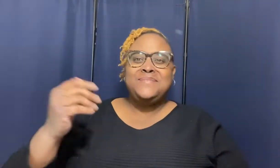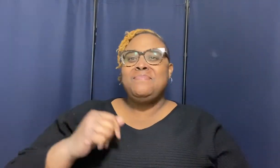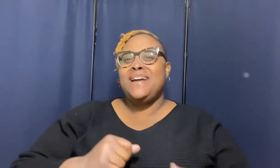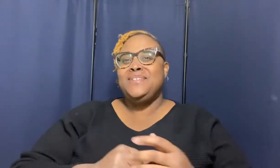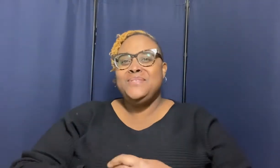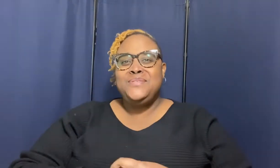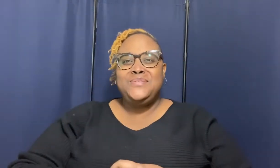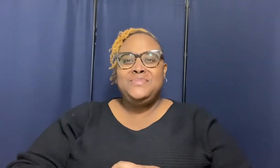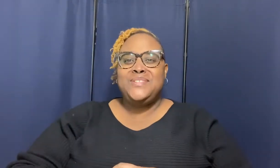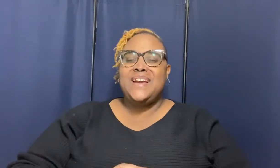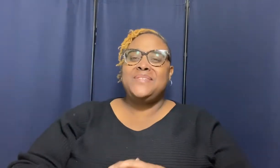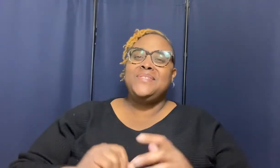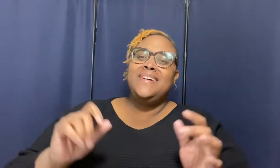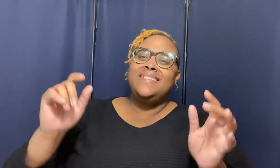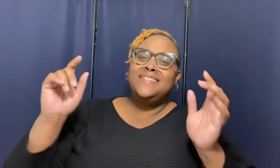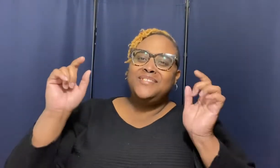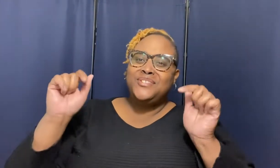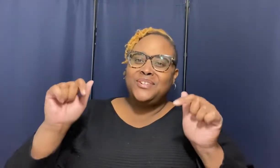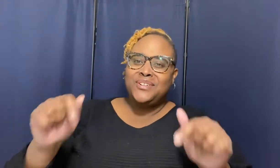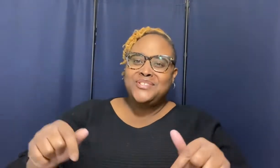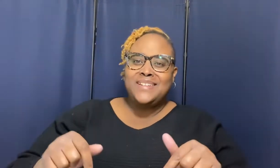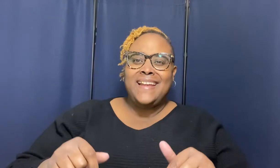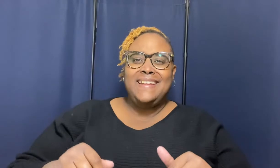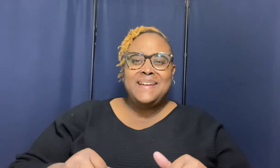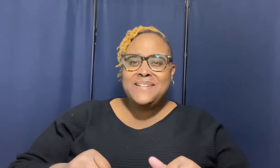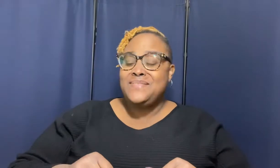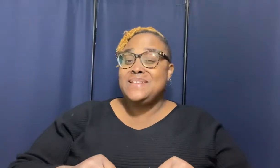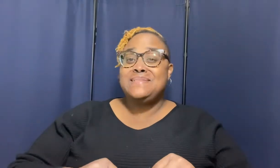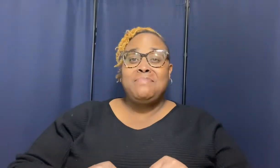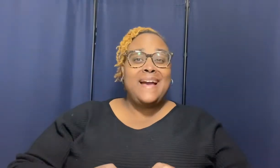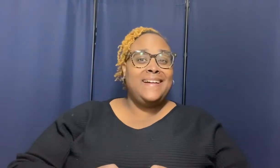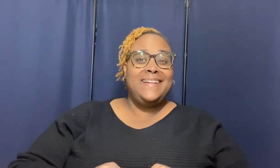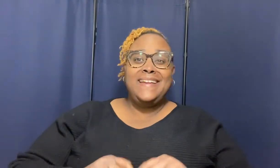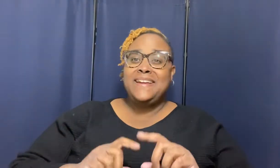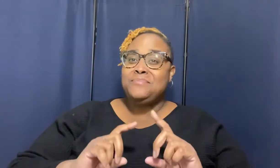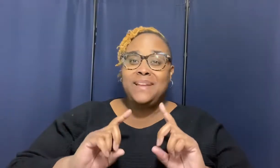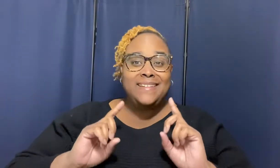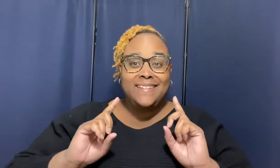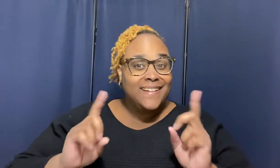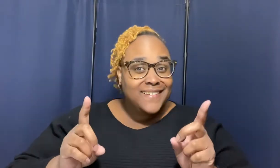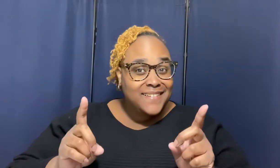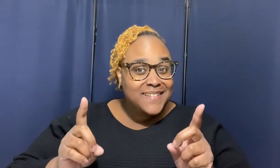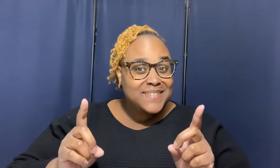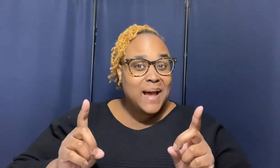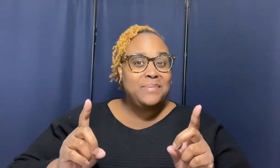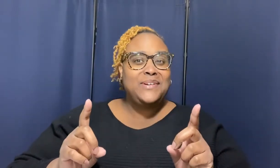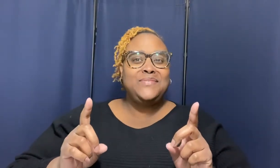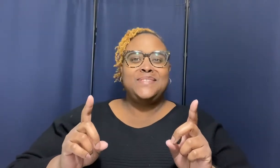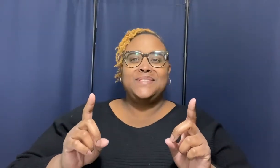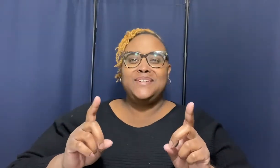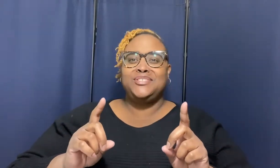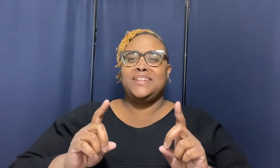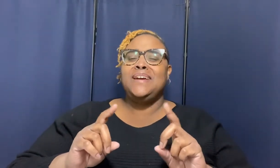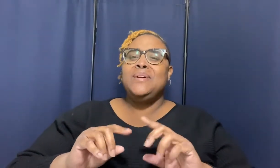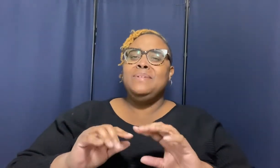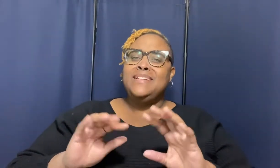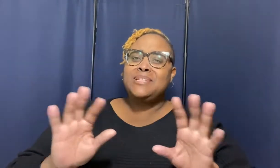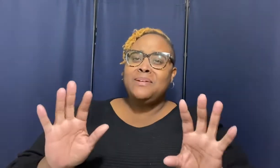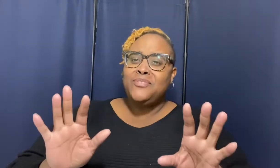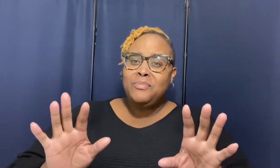my youtube channel this is your girl janae evans back again with yet another topic of discussion but listen before we